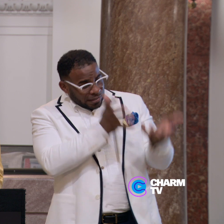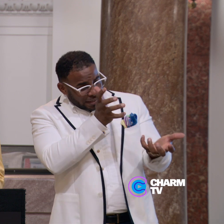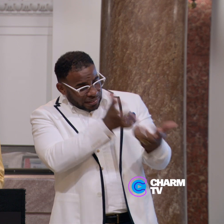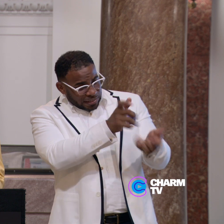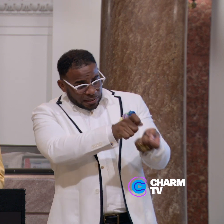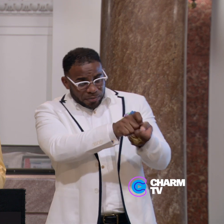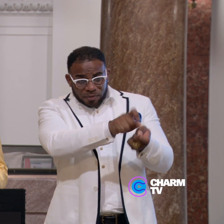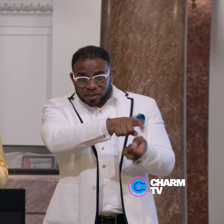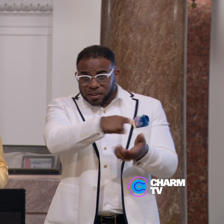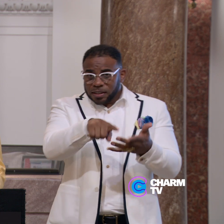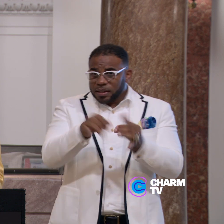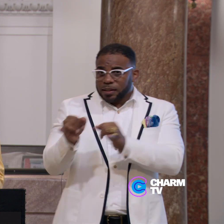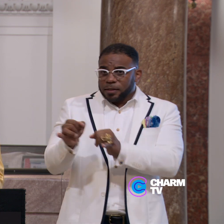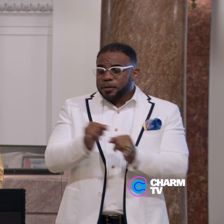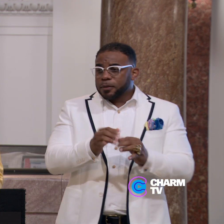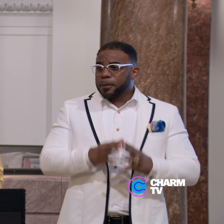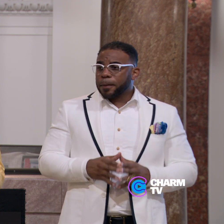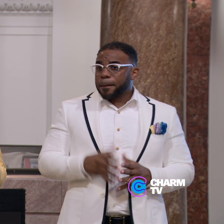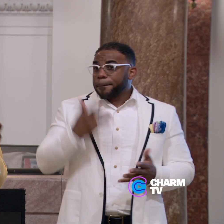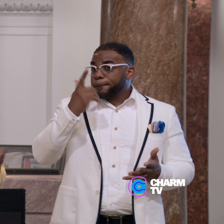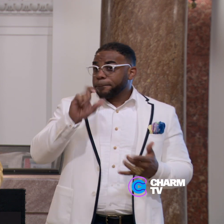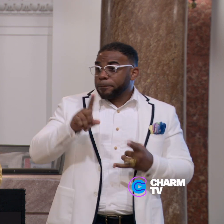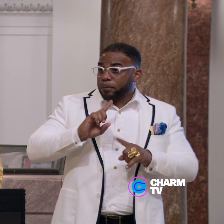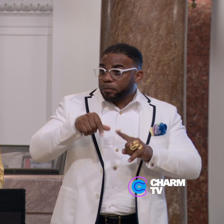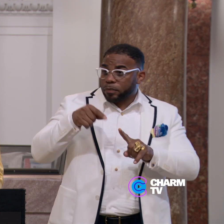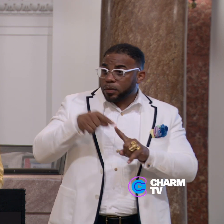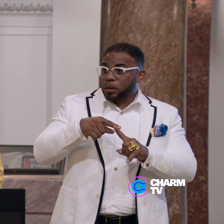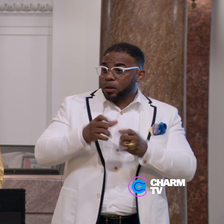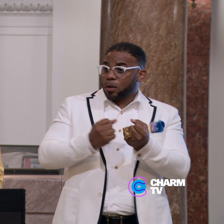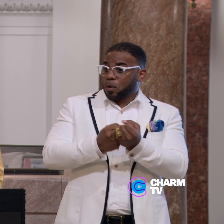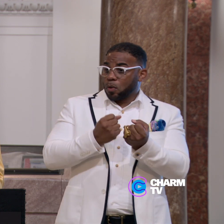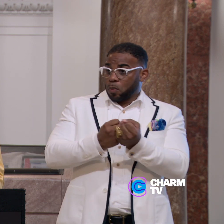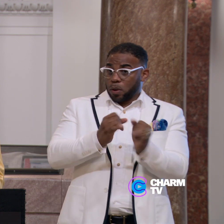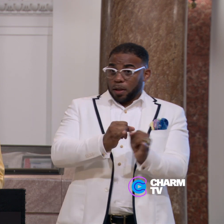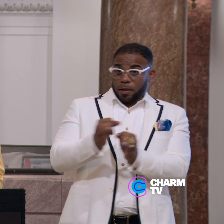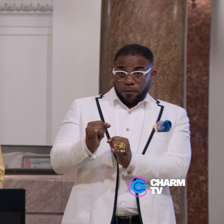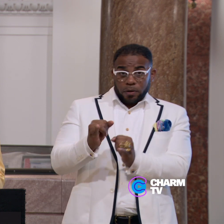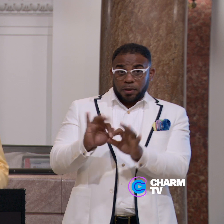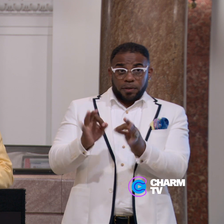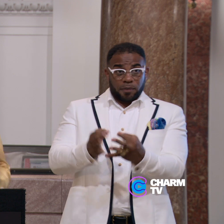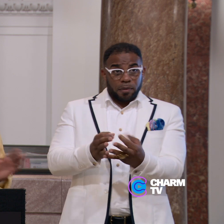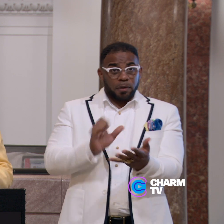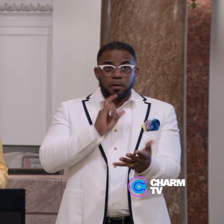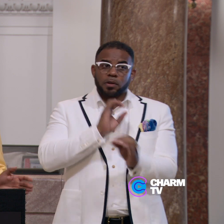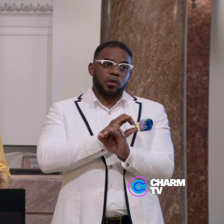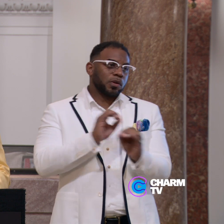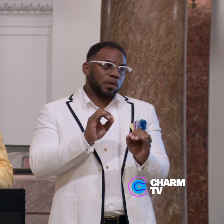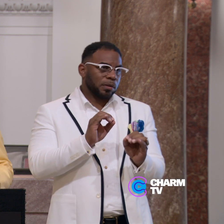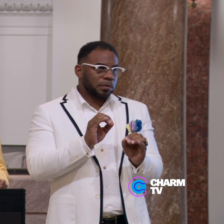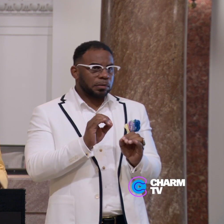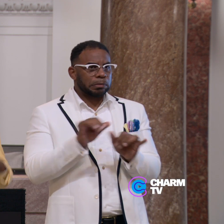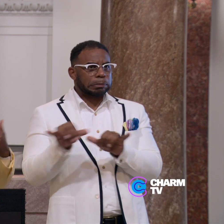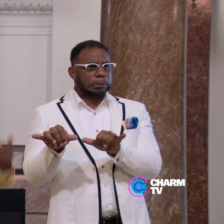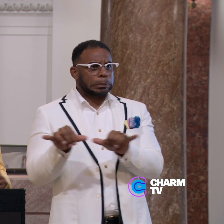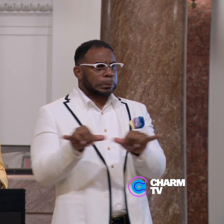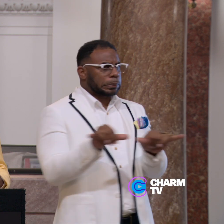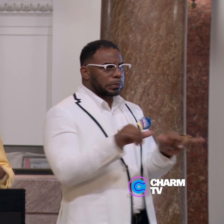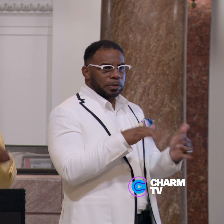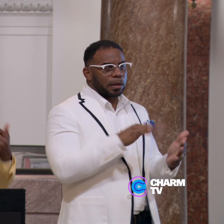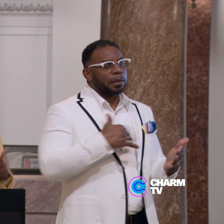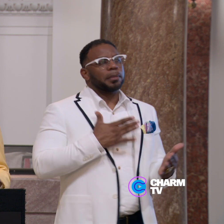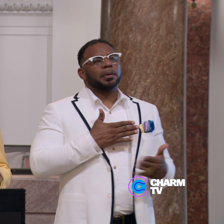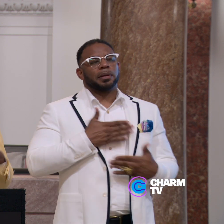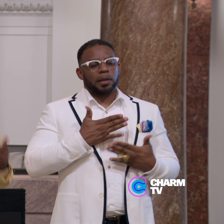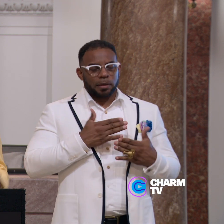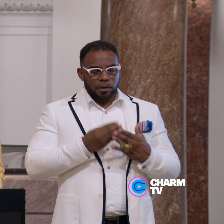specific needs of an individual because when you're talking about supporting individuals and families, there is no cookie cutter approach. I'm glad that